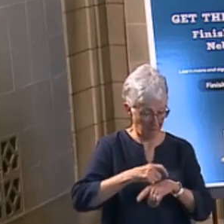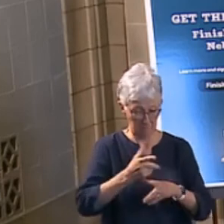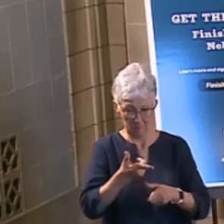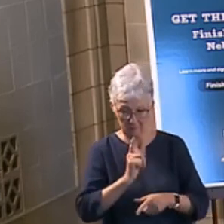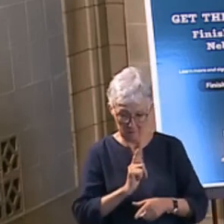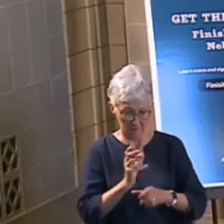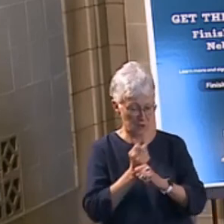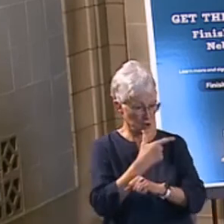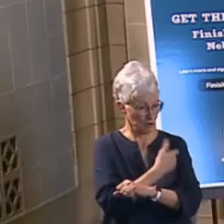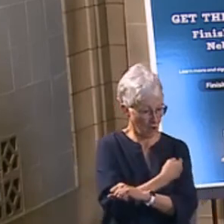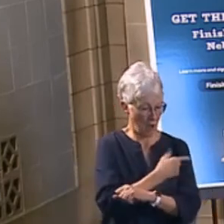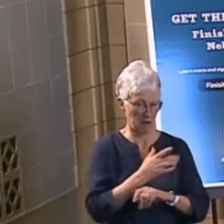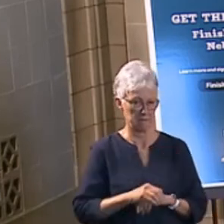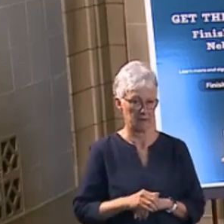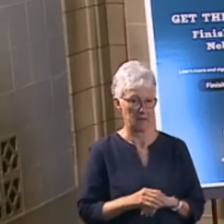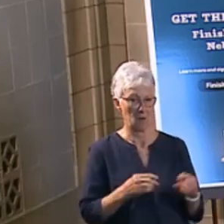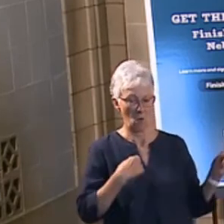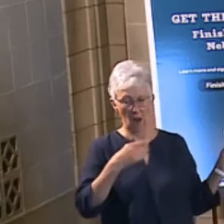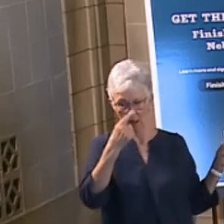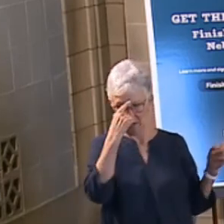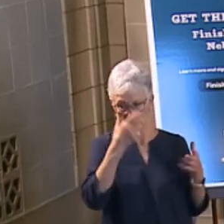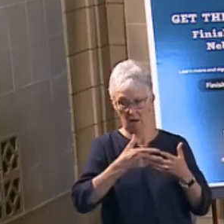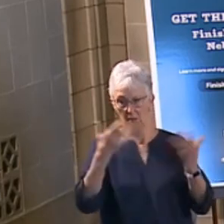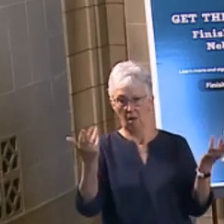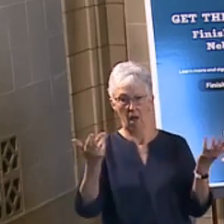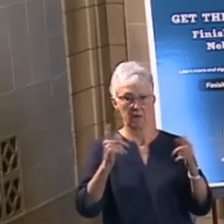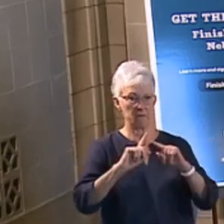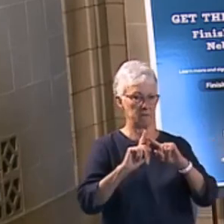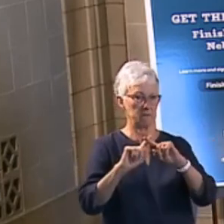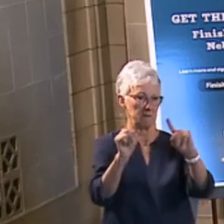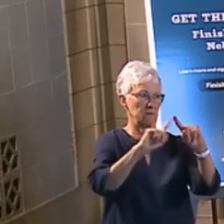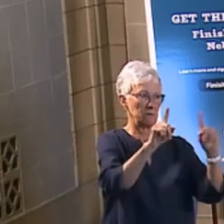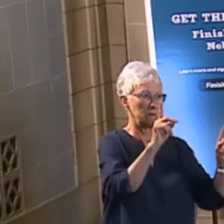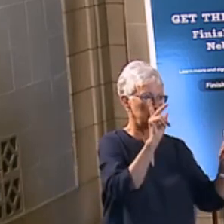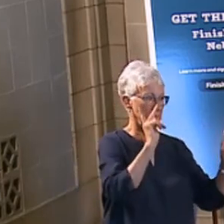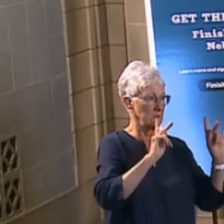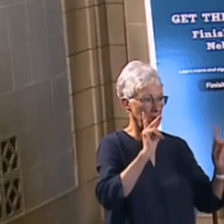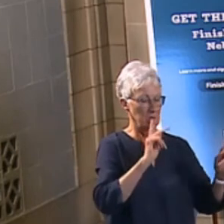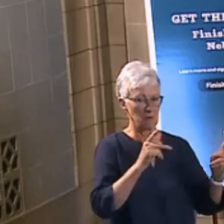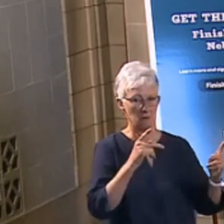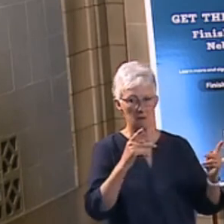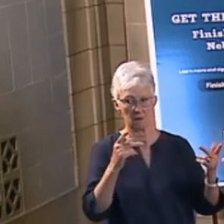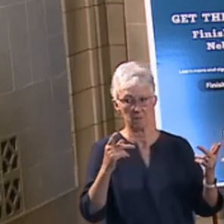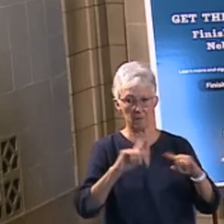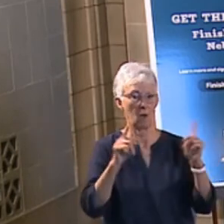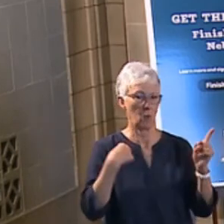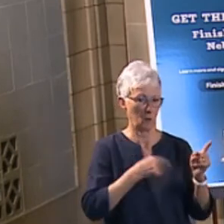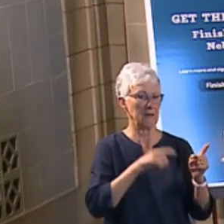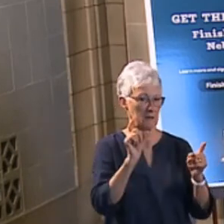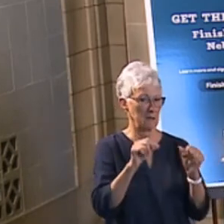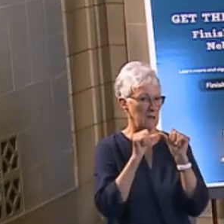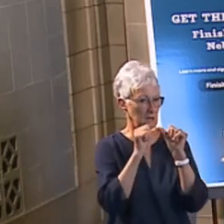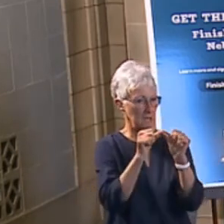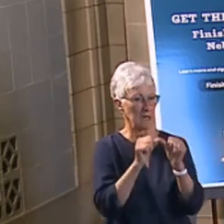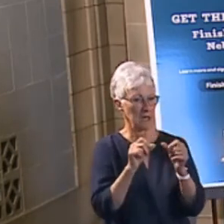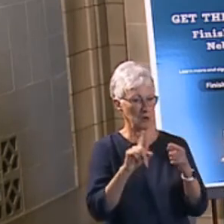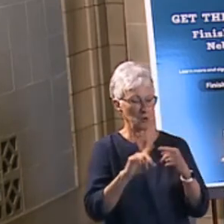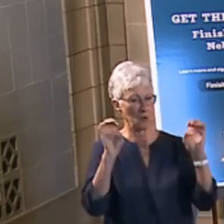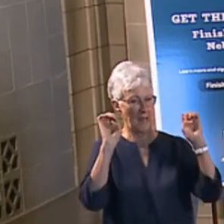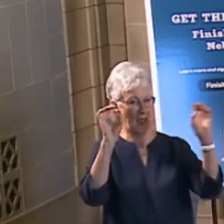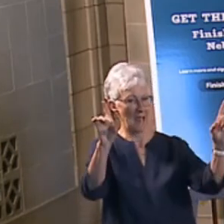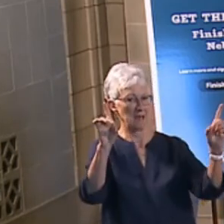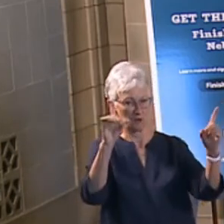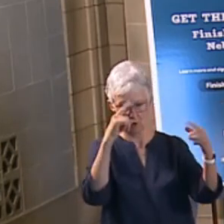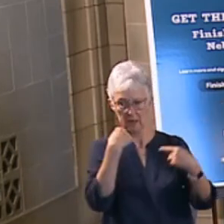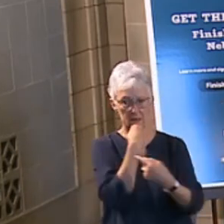we talked about today, Monday, we're going to be opening up to all age groups, but each health department is going to manage it in a way that